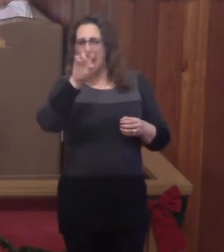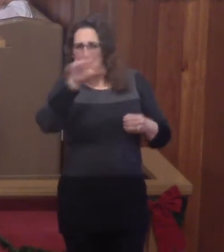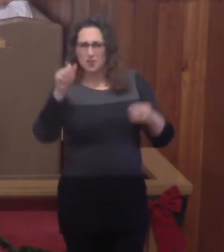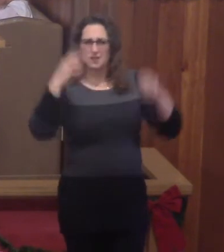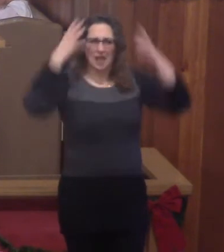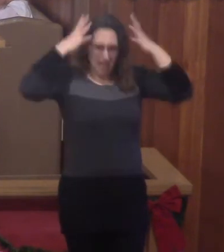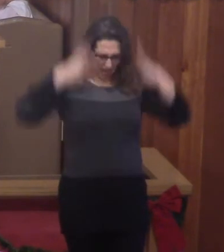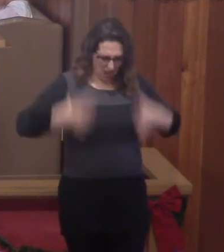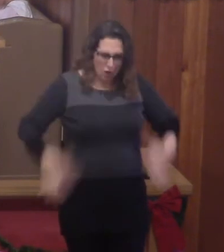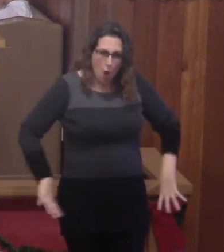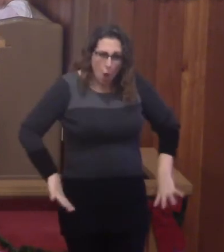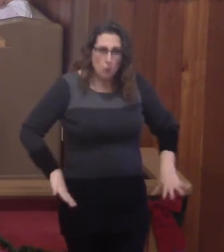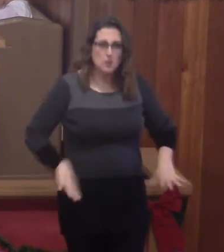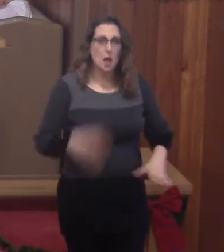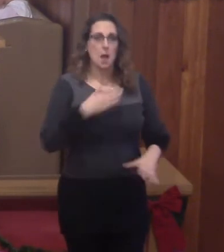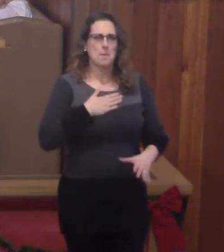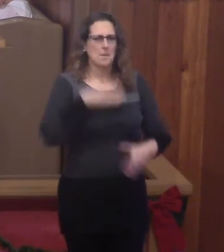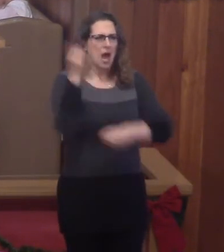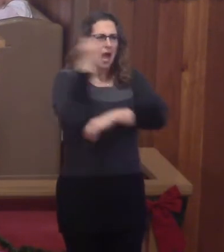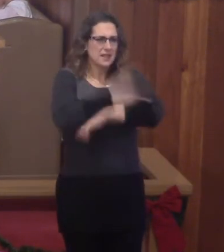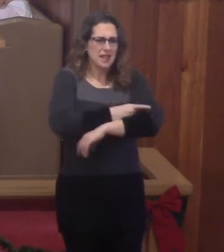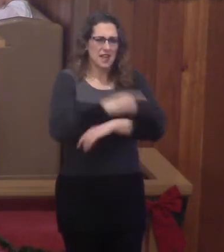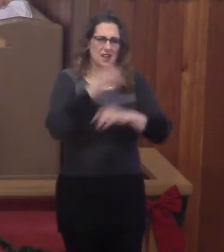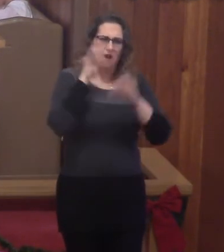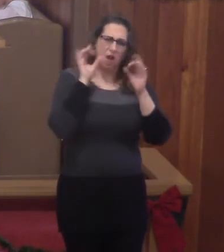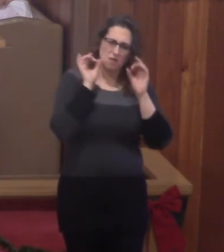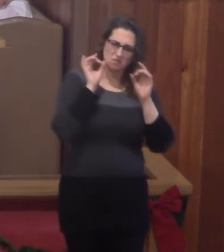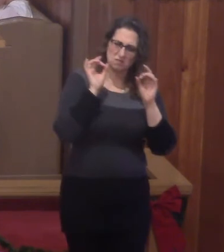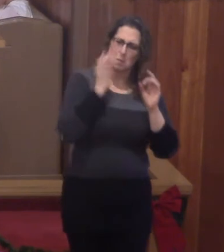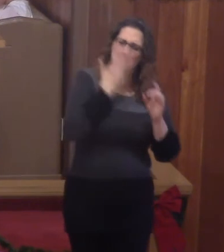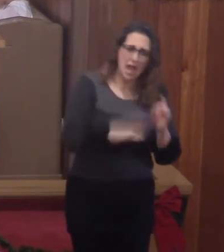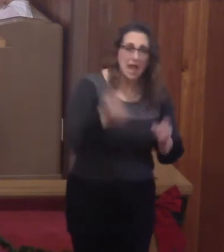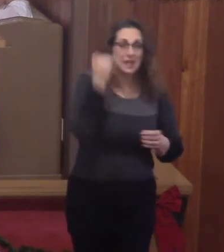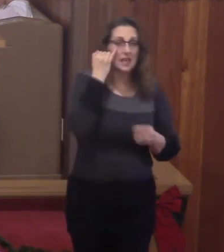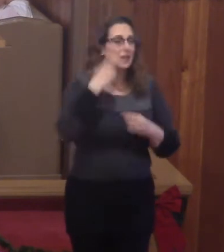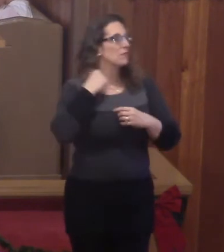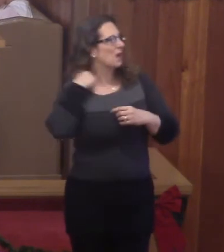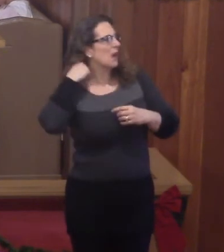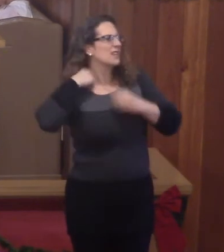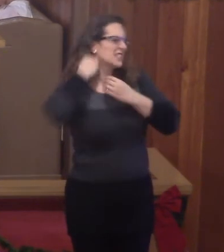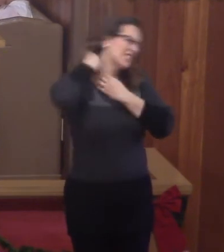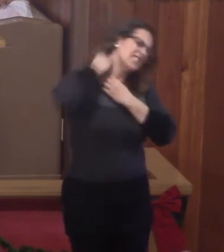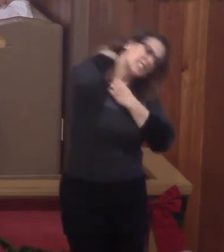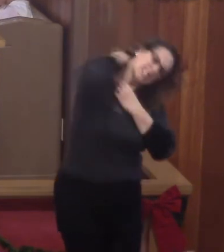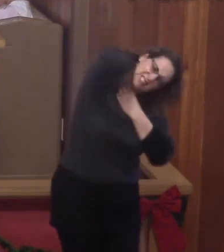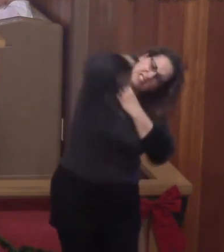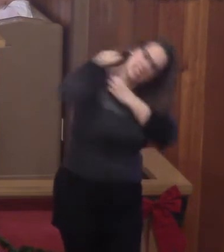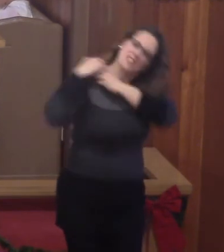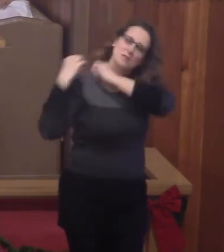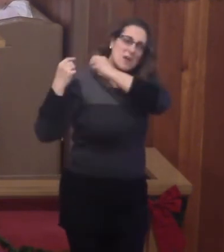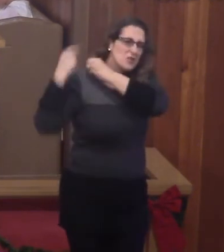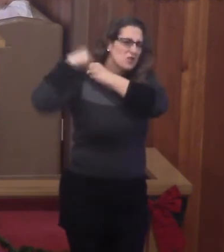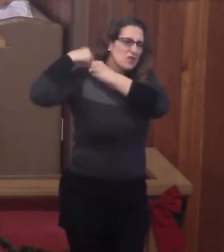ruined when the tag on my shirt makes my neck itch. I'm not in the same thing. John the